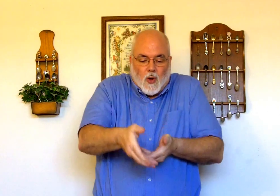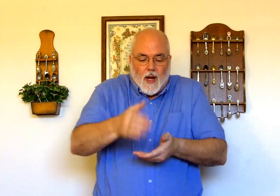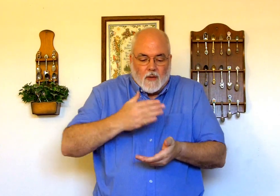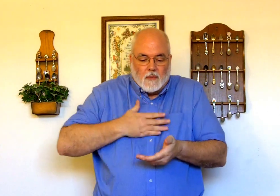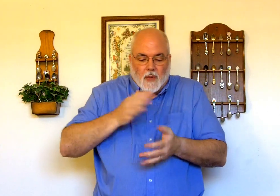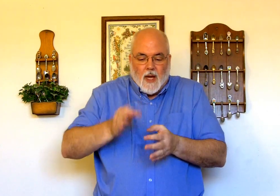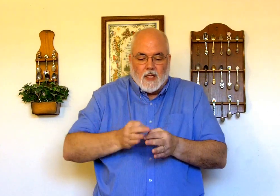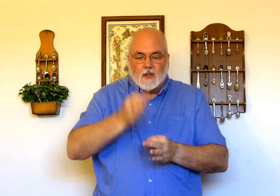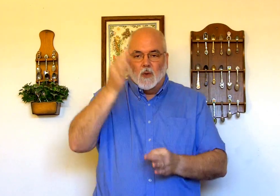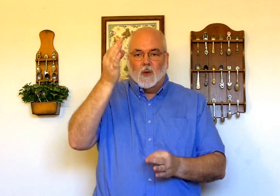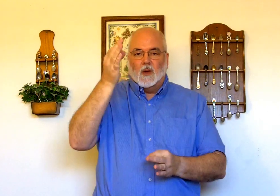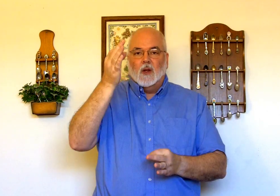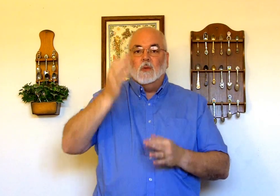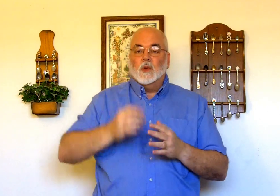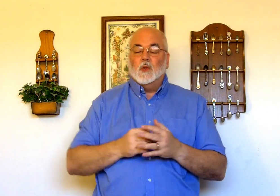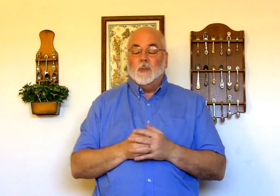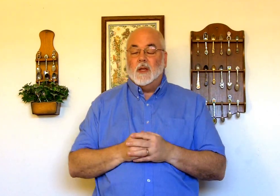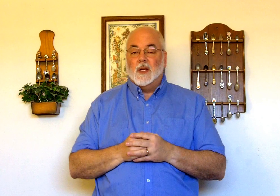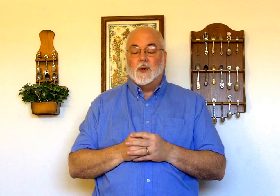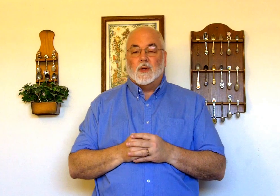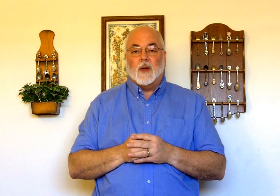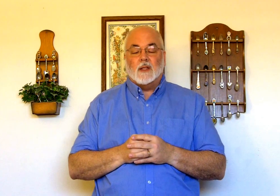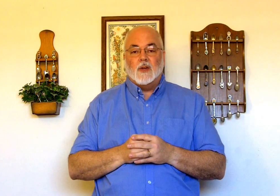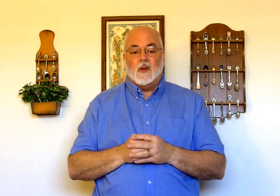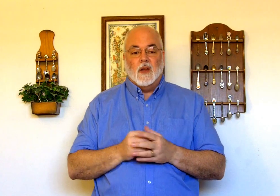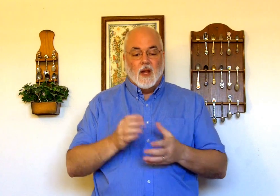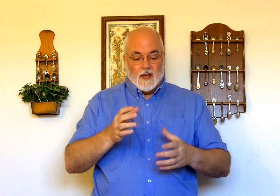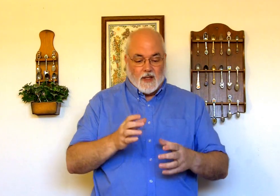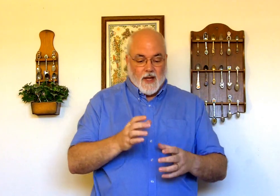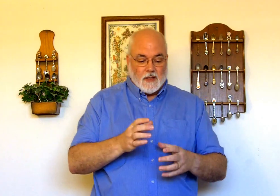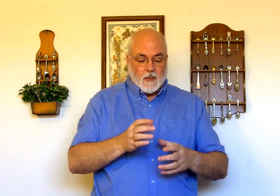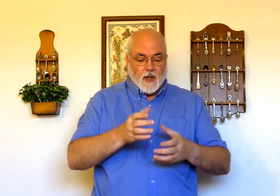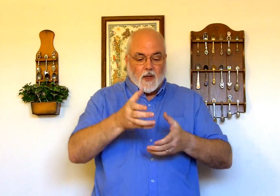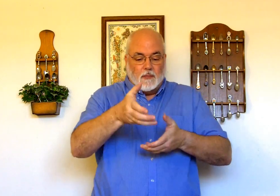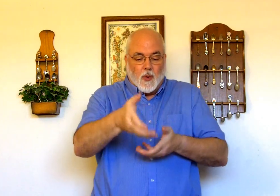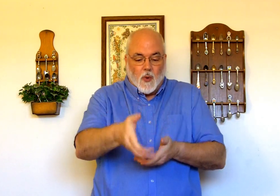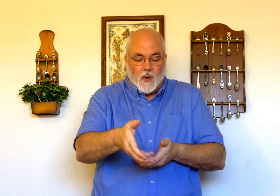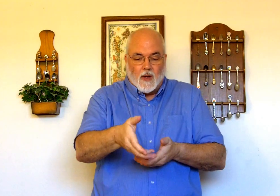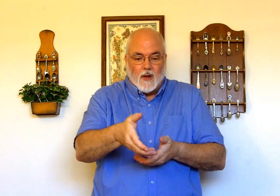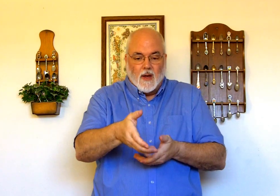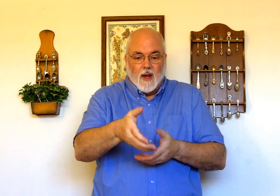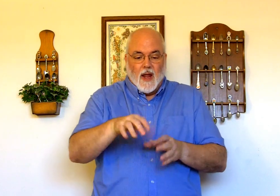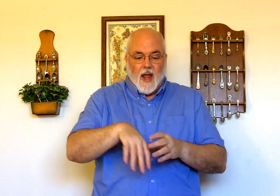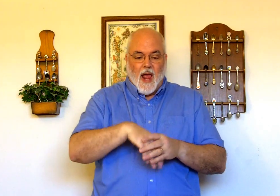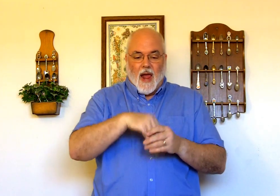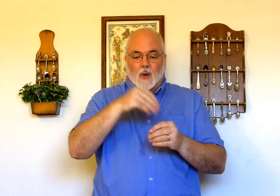out my soul, which would be a literal translation. To take something and to pour it out,